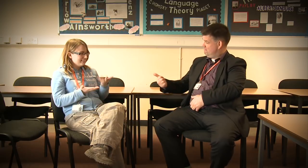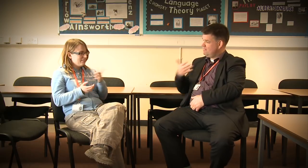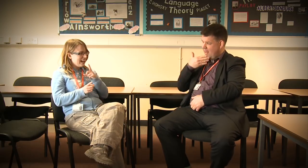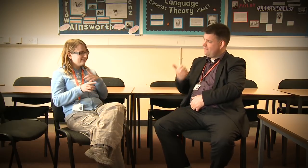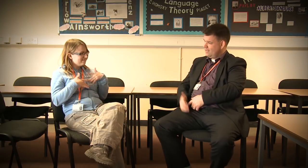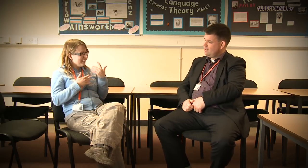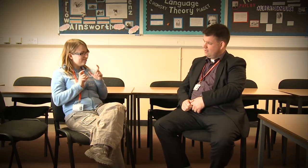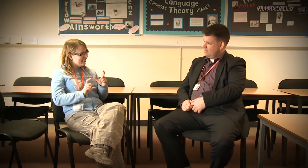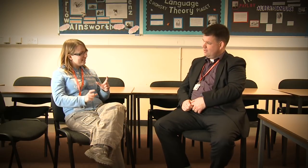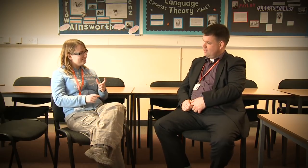in children's bedroom design.